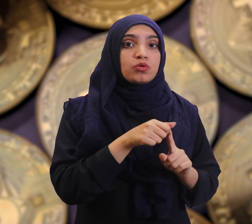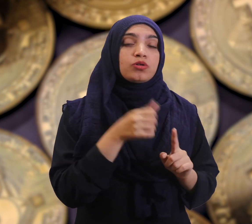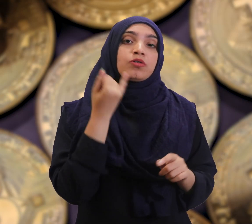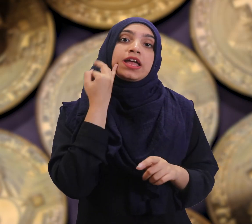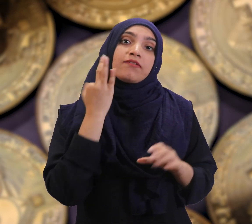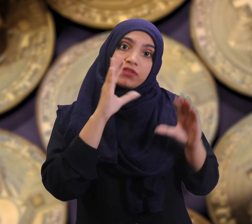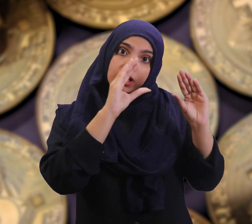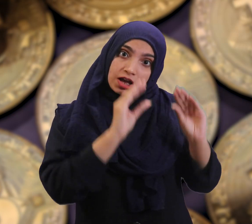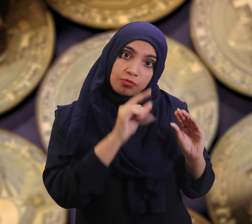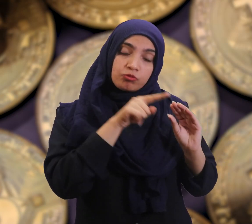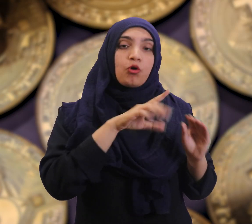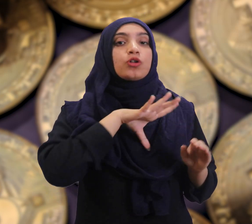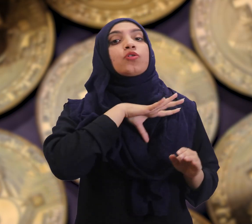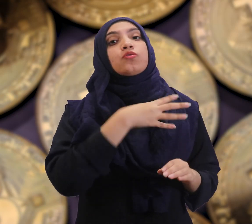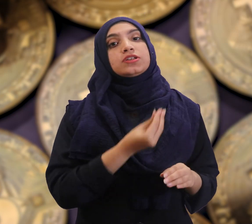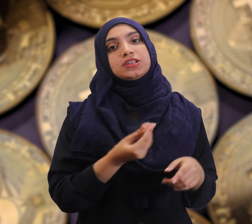It is the